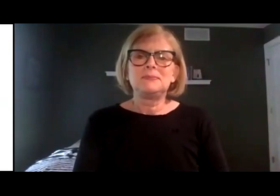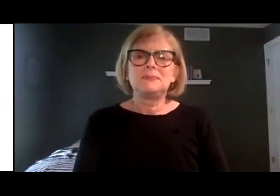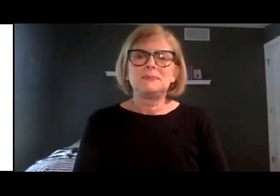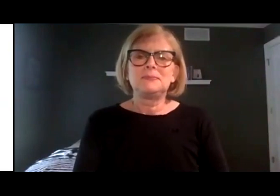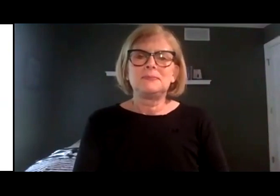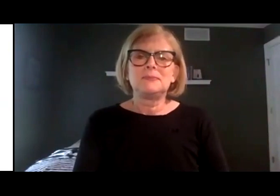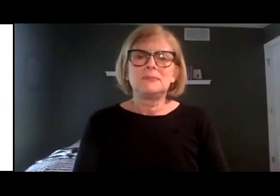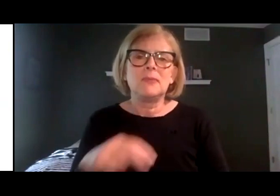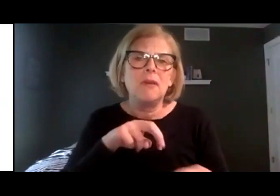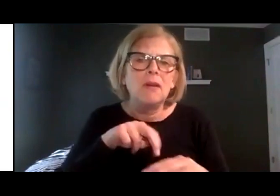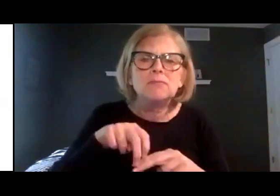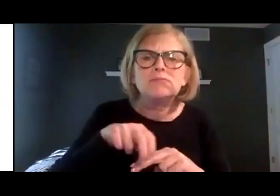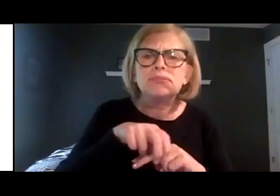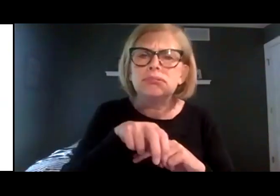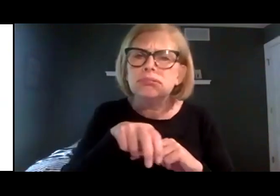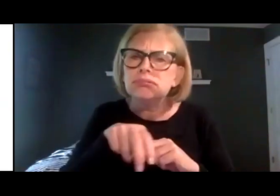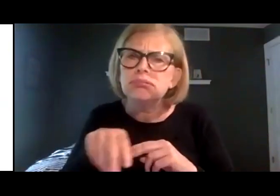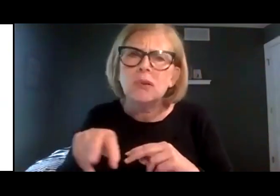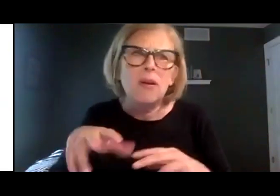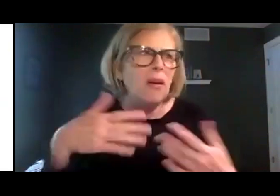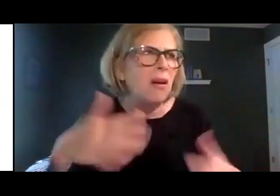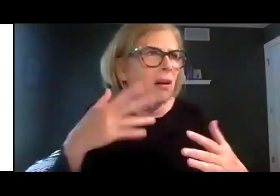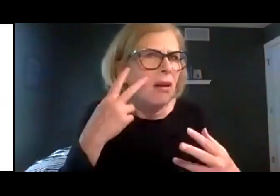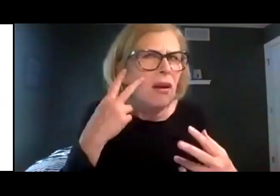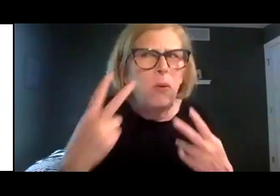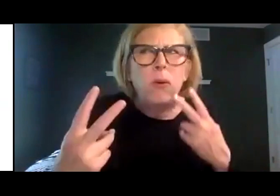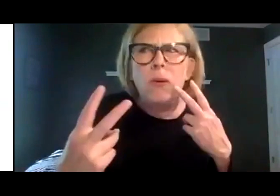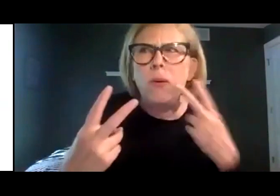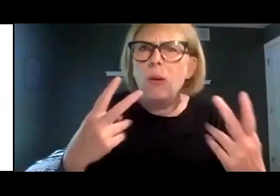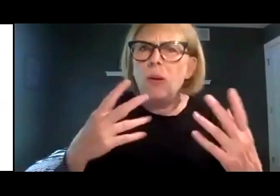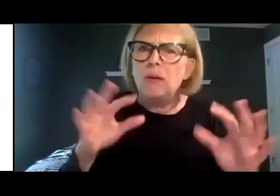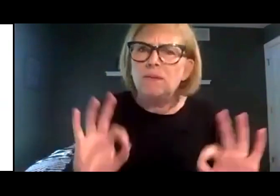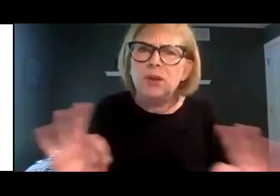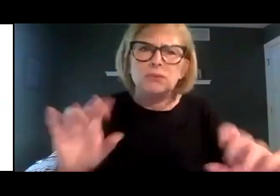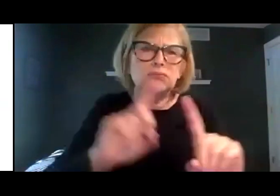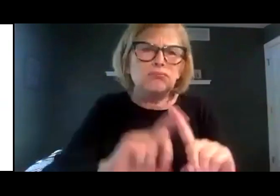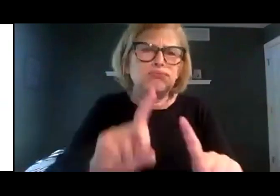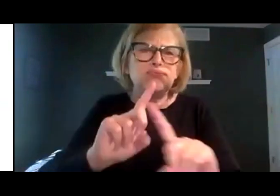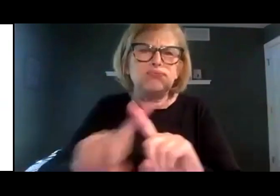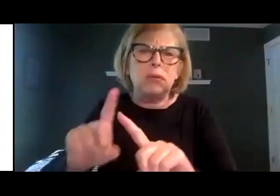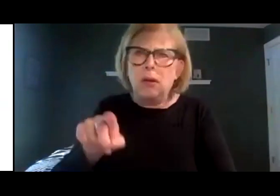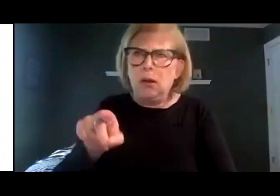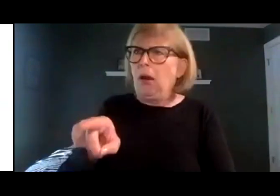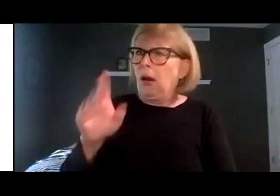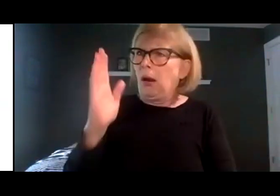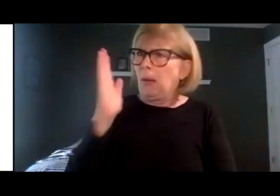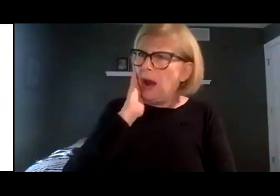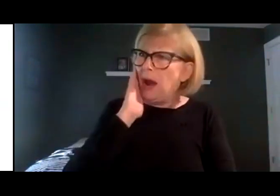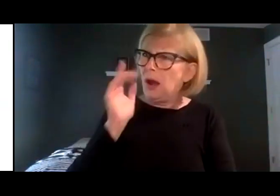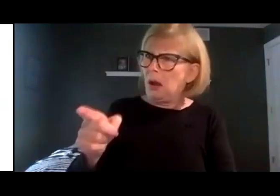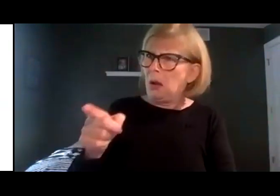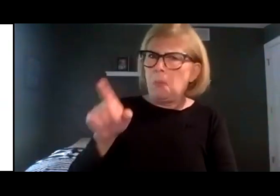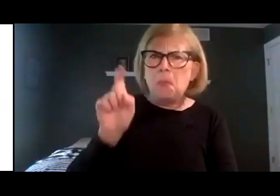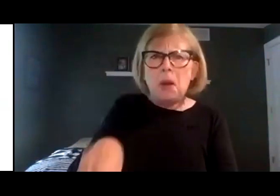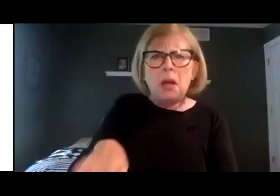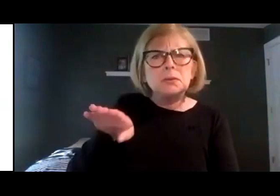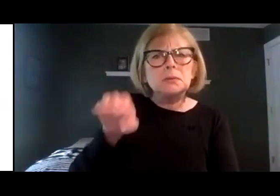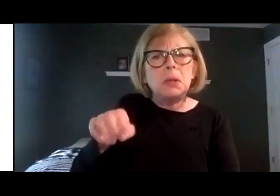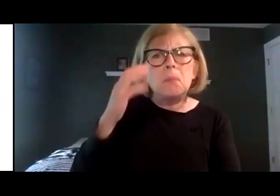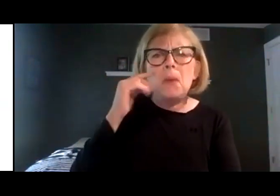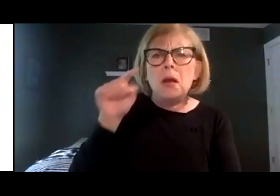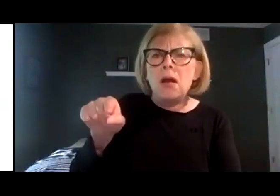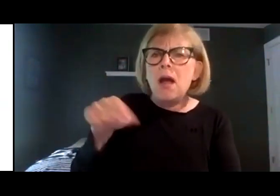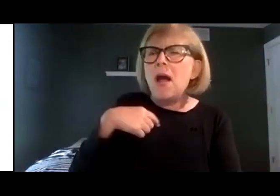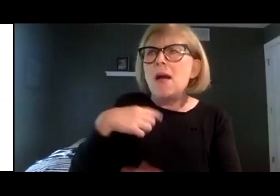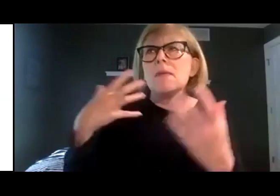He wandered around, admiring the furniture. This must be a bed, he said. I've always